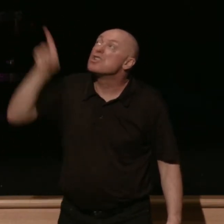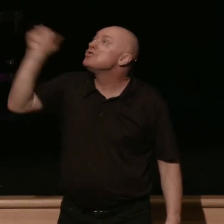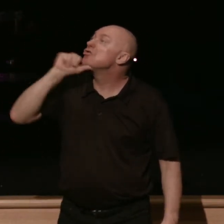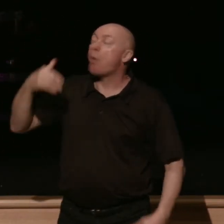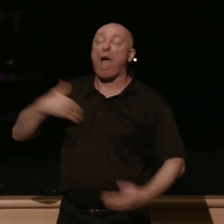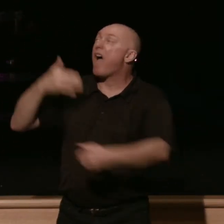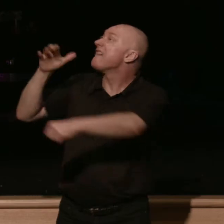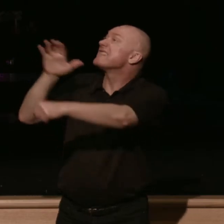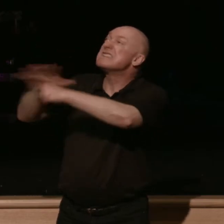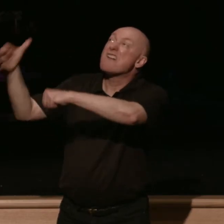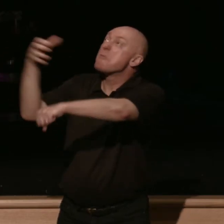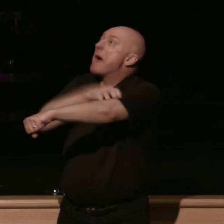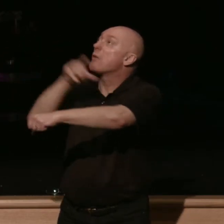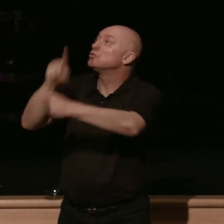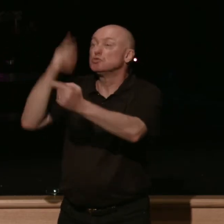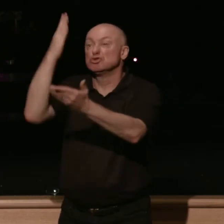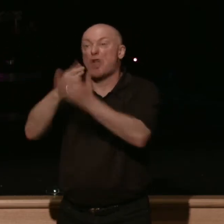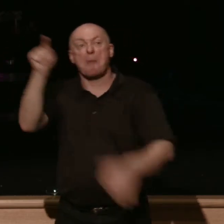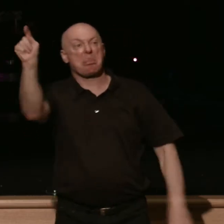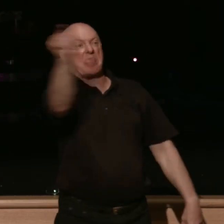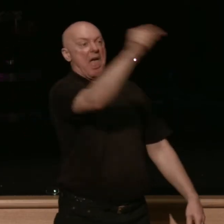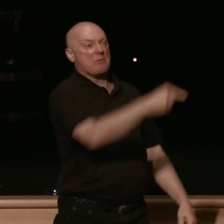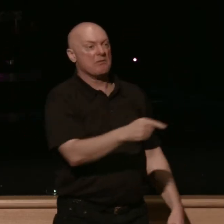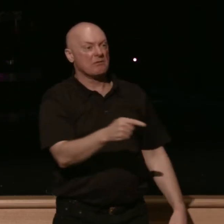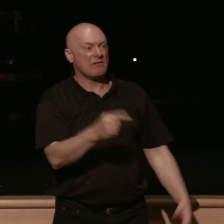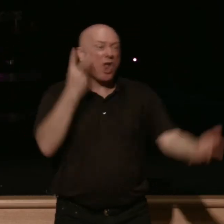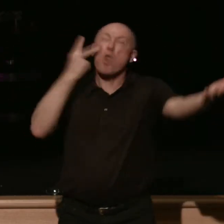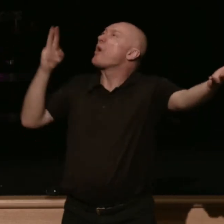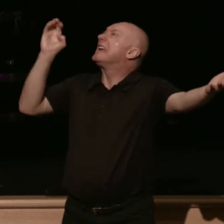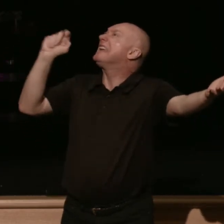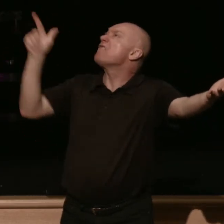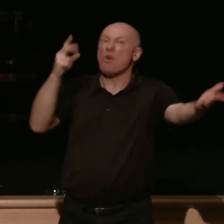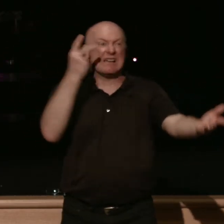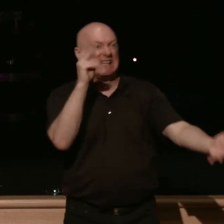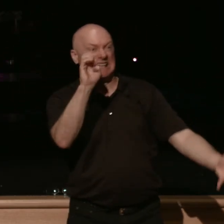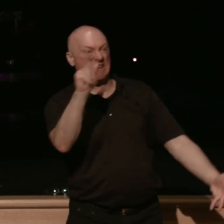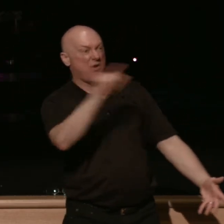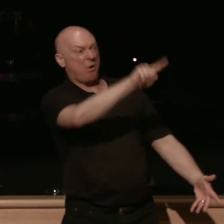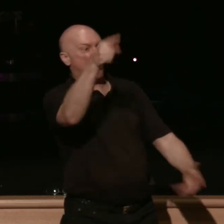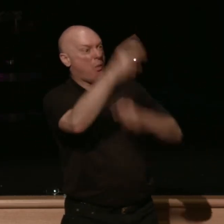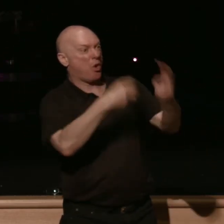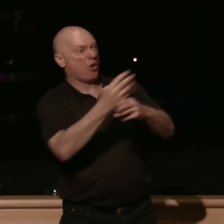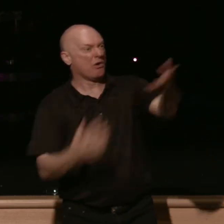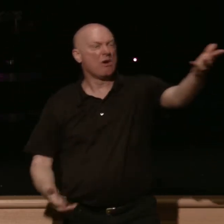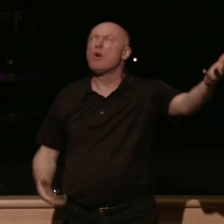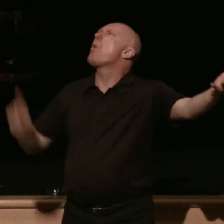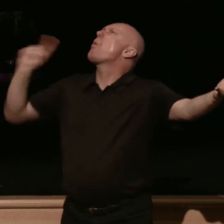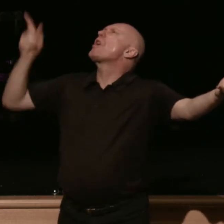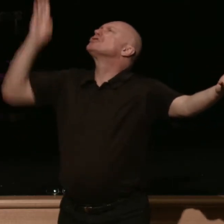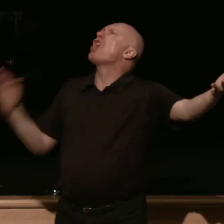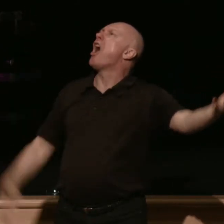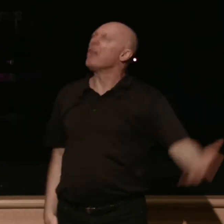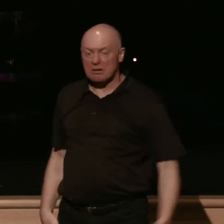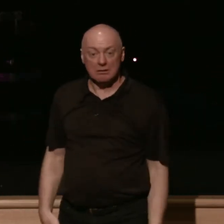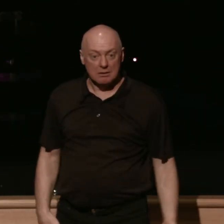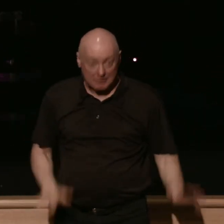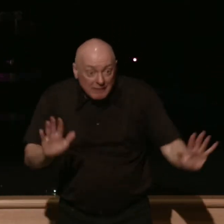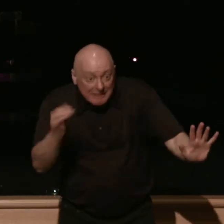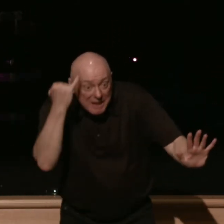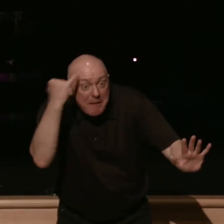to stop this. Look at the evil. Where's God? You can imagine them saying today, right?